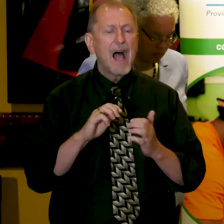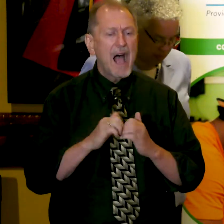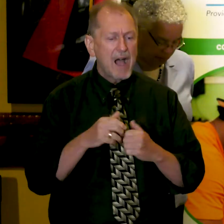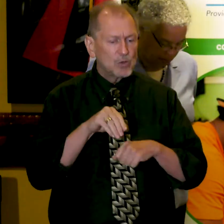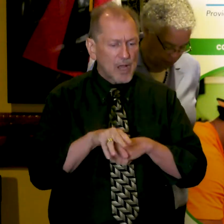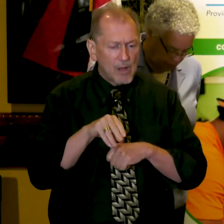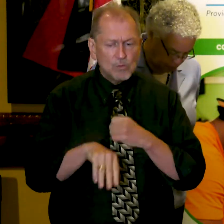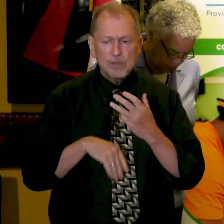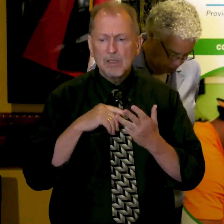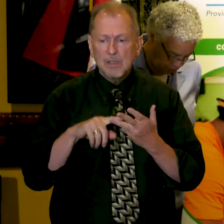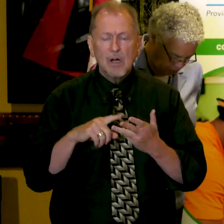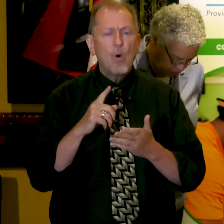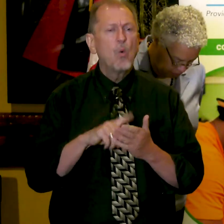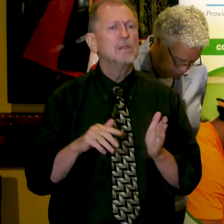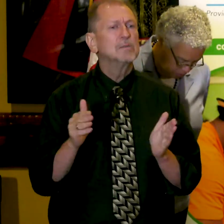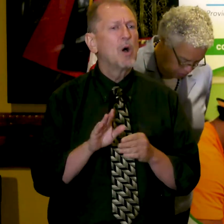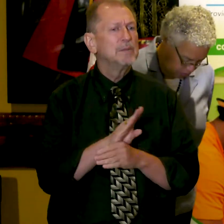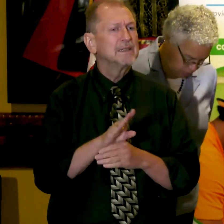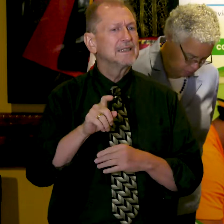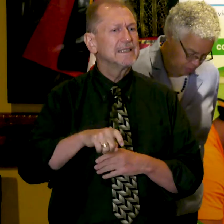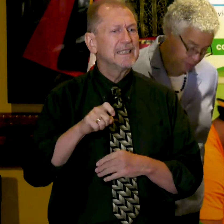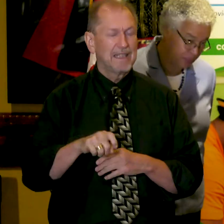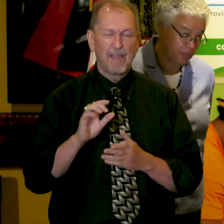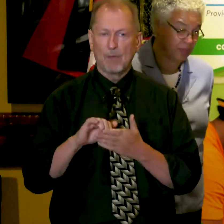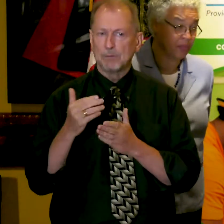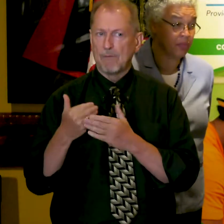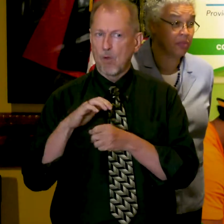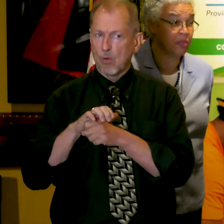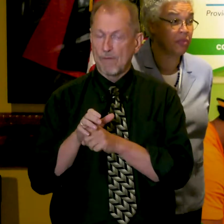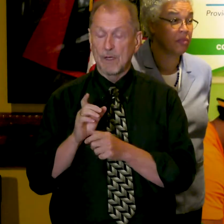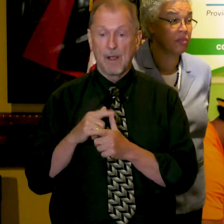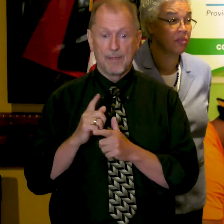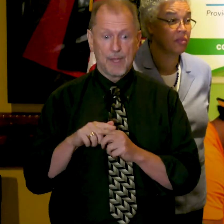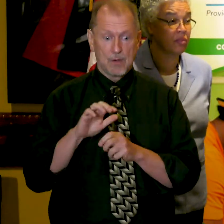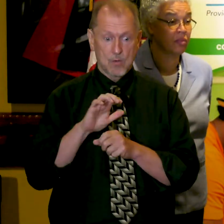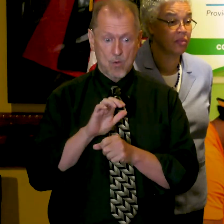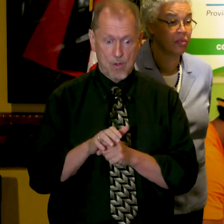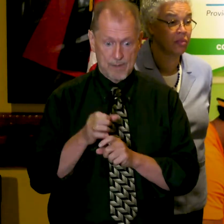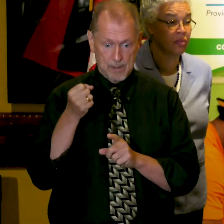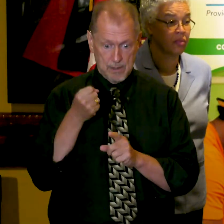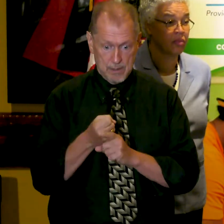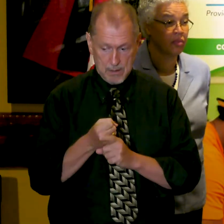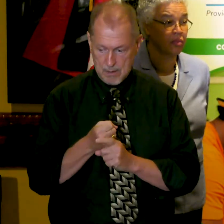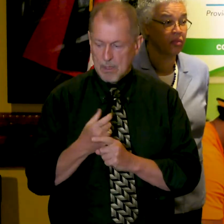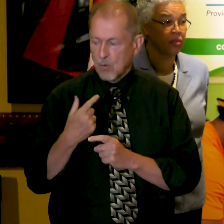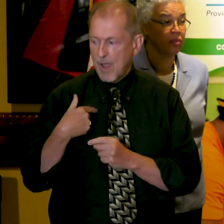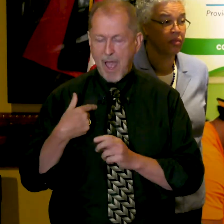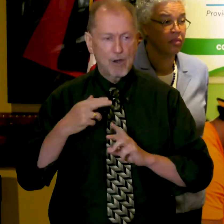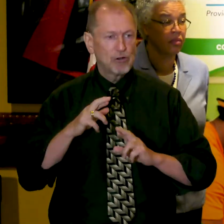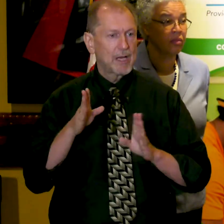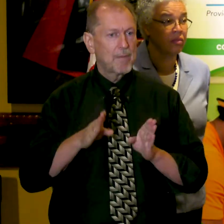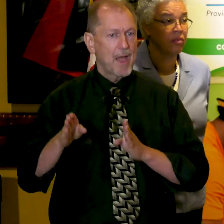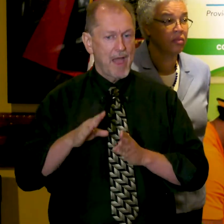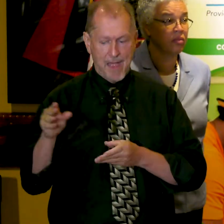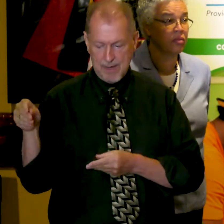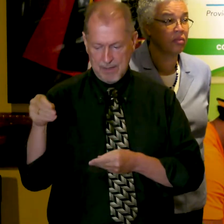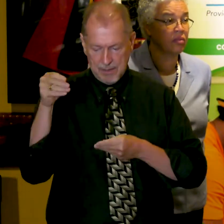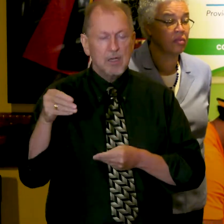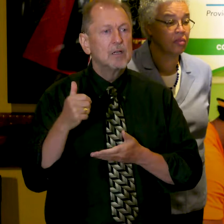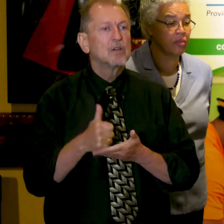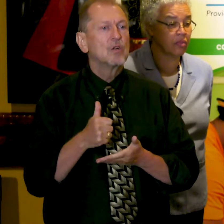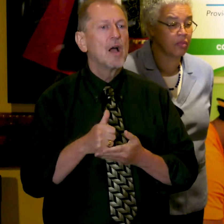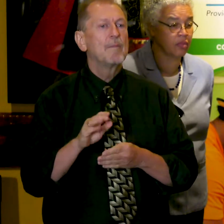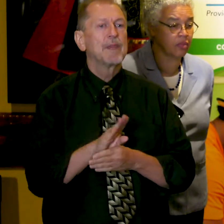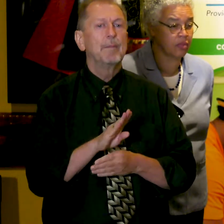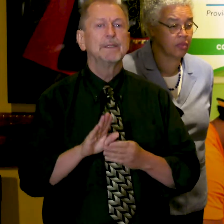serve small businesses and when the pandemic started, those studies were essential to setting up aid to keep our business community